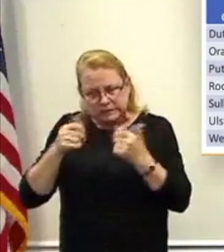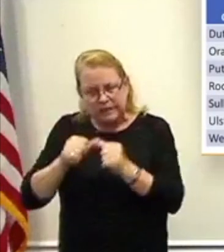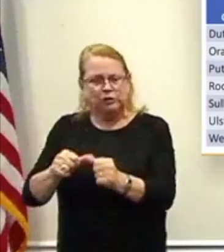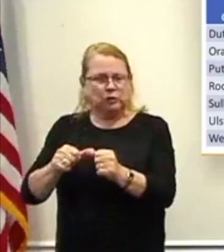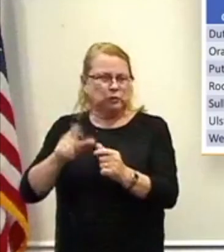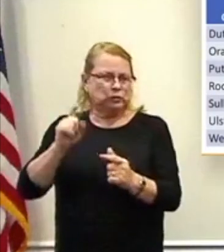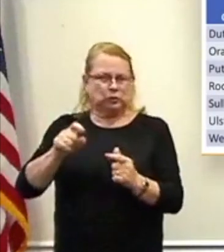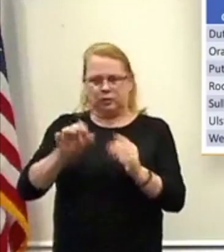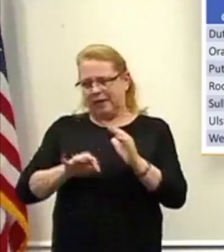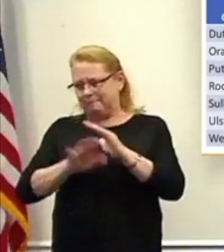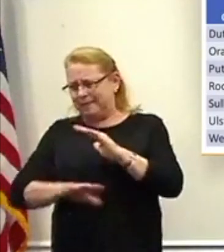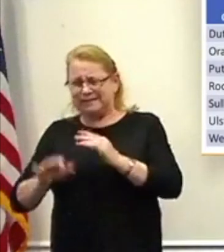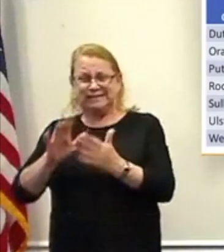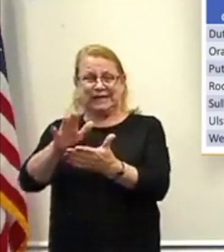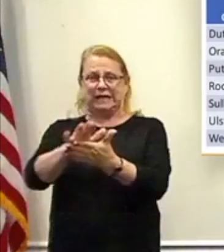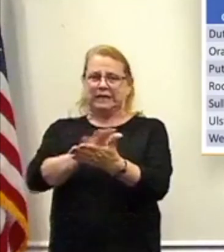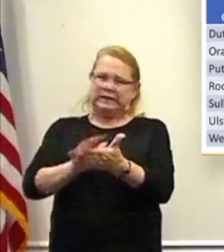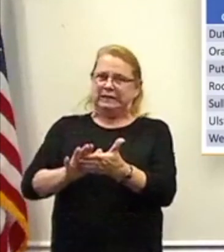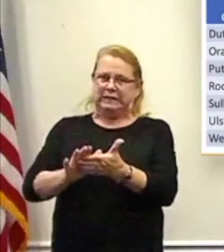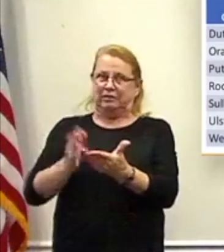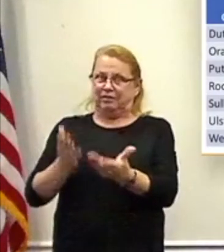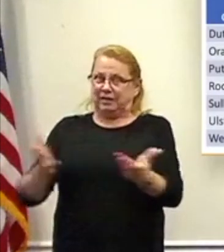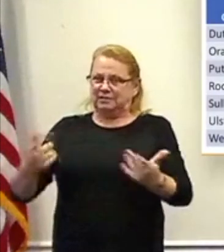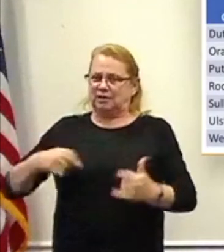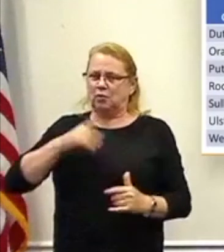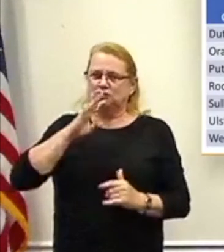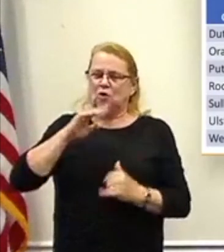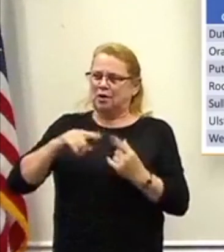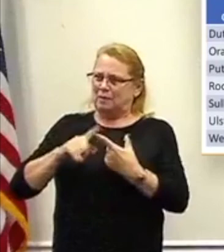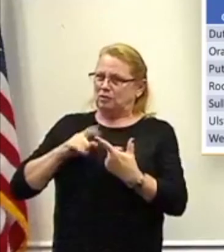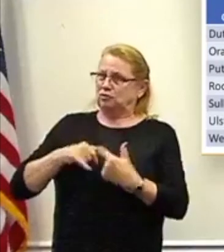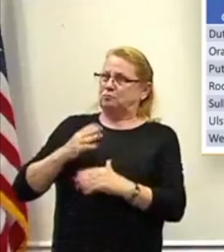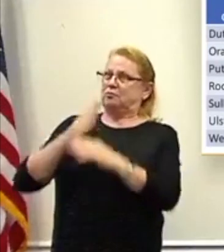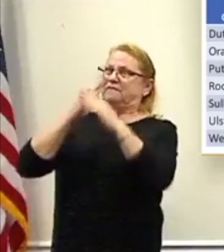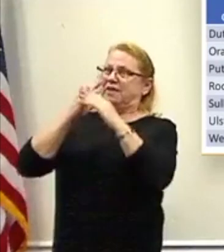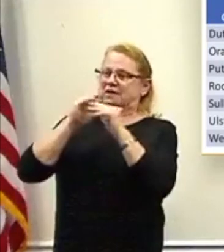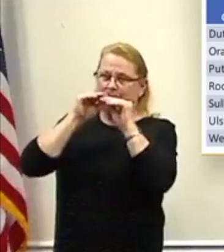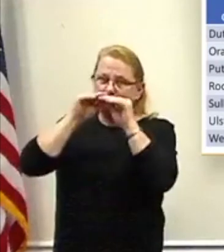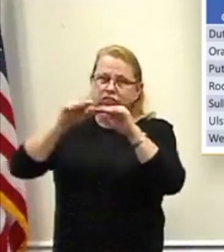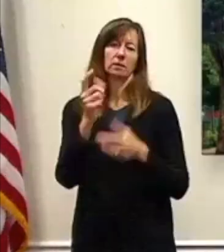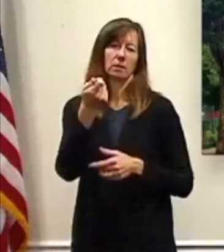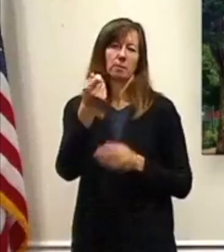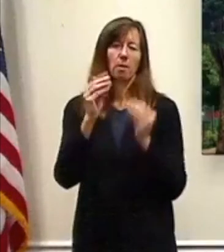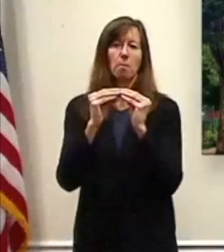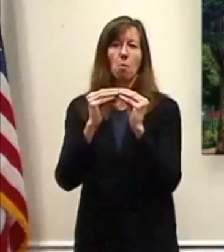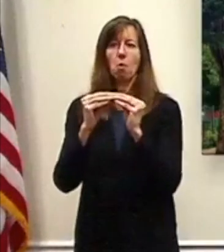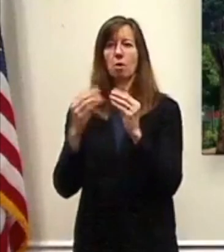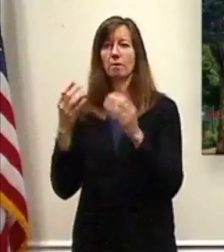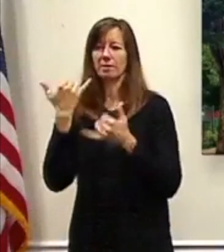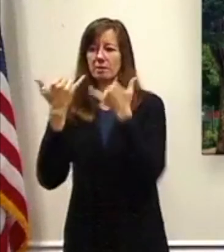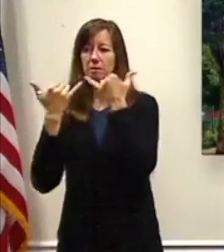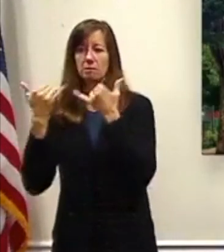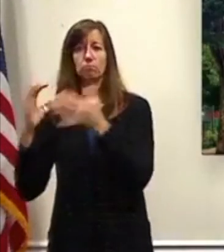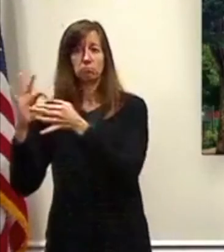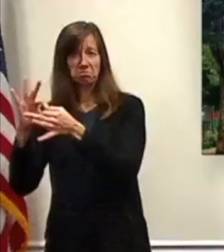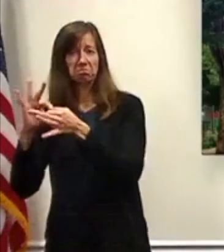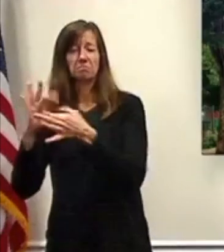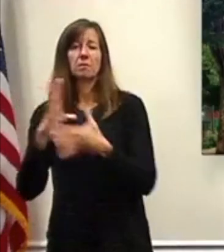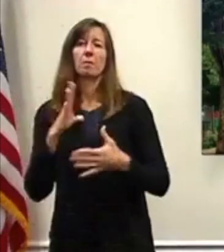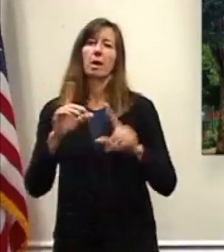cleanliness that would keep us from transmitting the disease. And wear a mask. Small gather, had some technical difficulty.